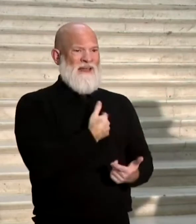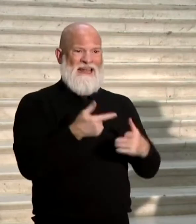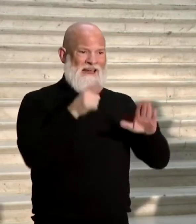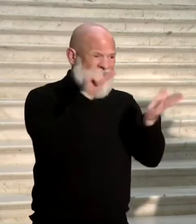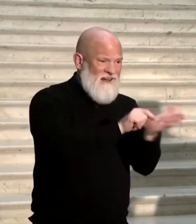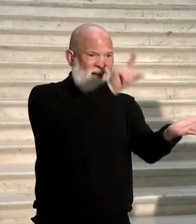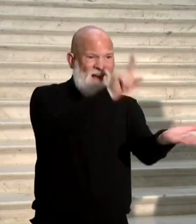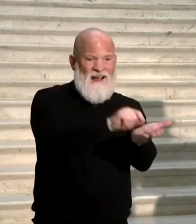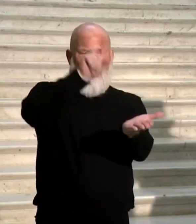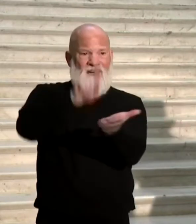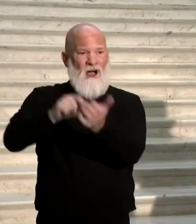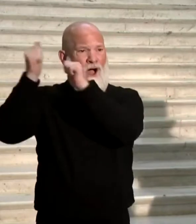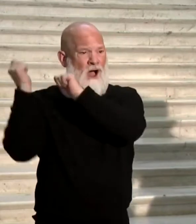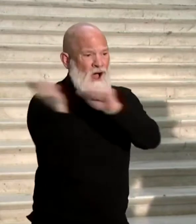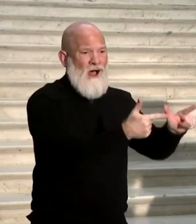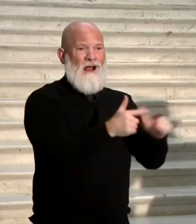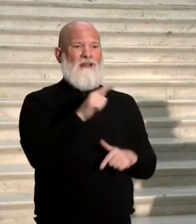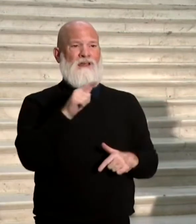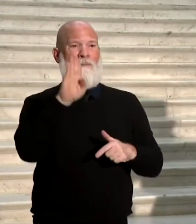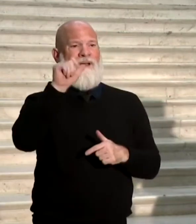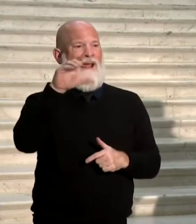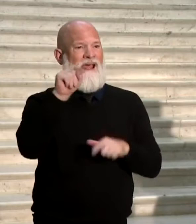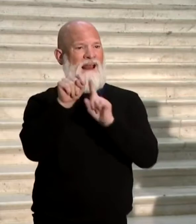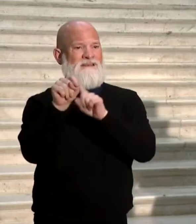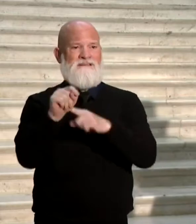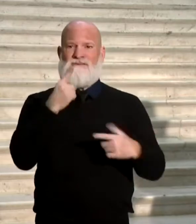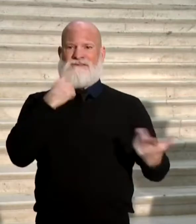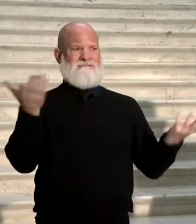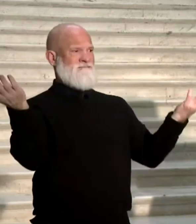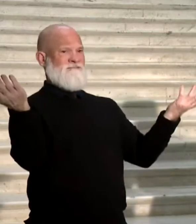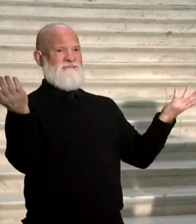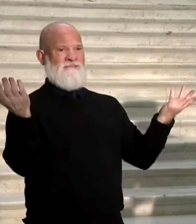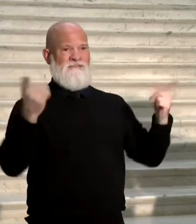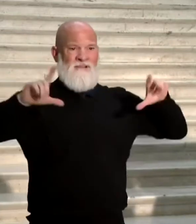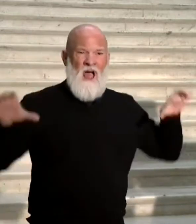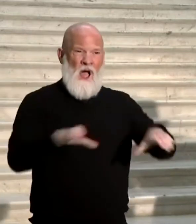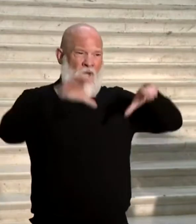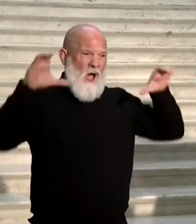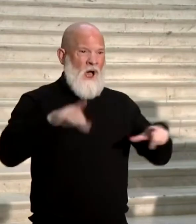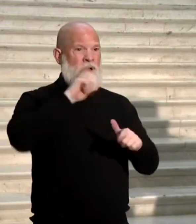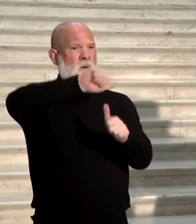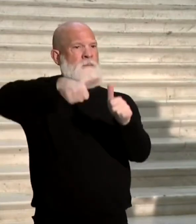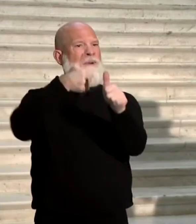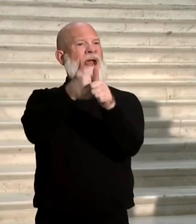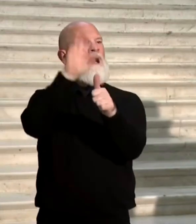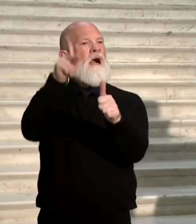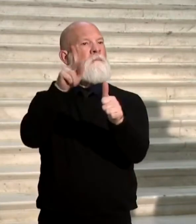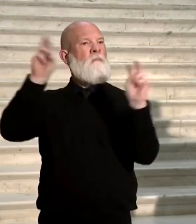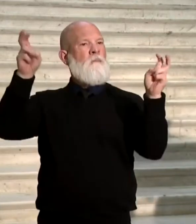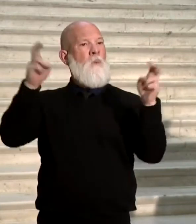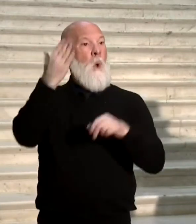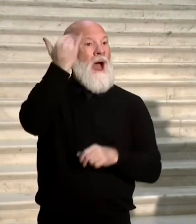let hand marker ballots be what we have to do if we cannot get the machines done. They did that out of an abundance of caution. Given the unknowable unknowns